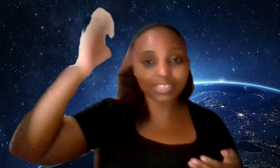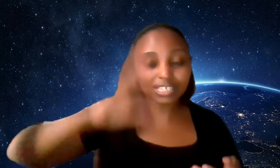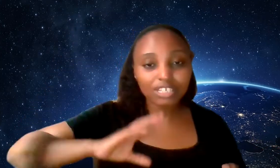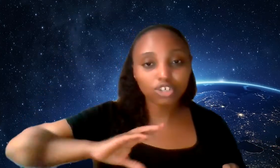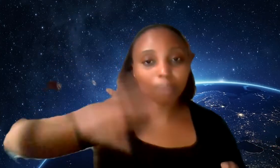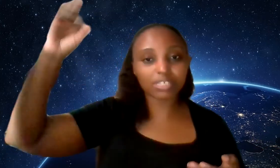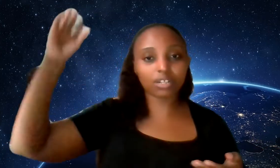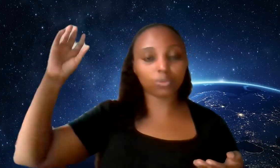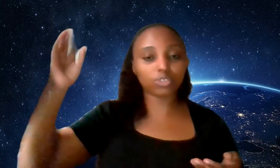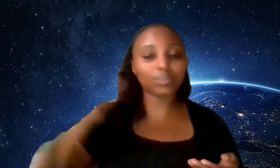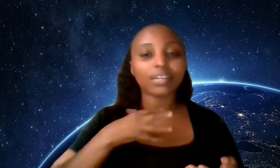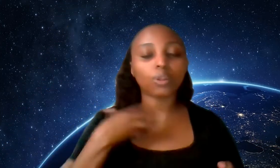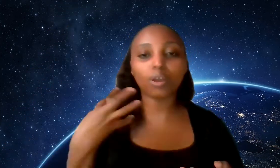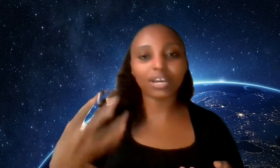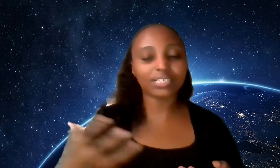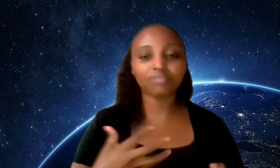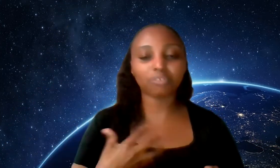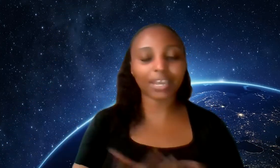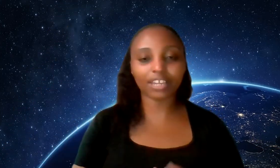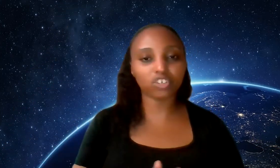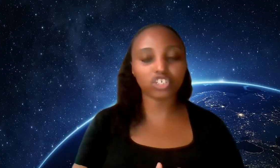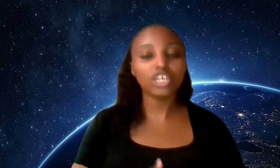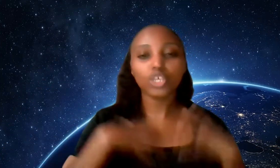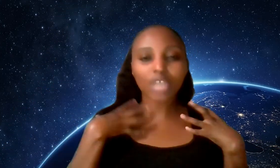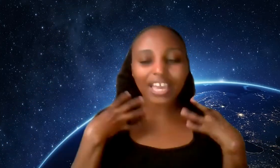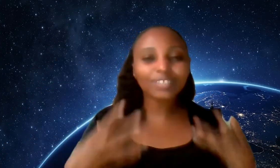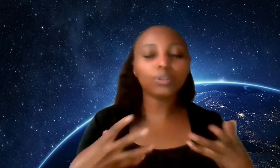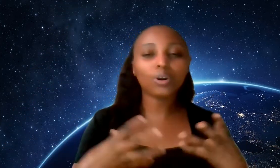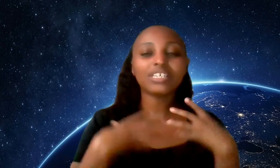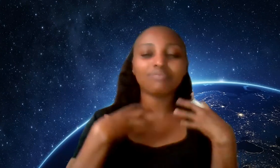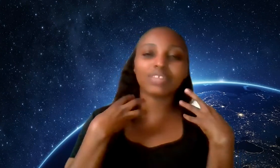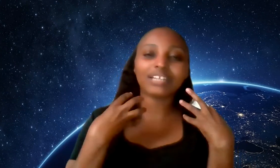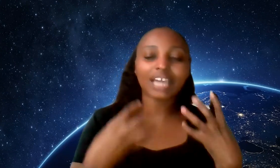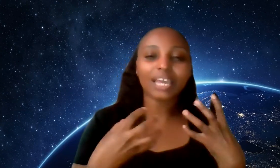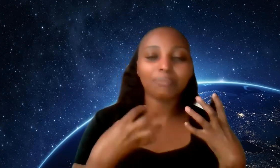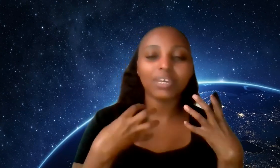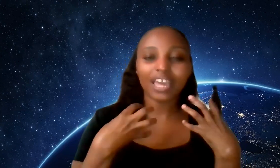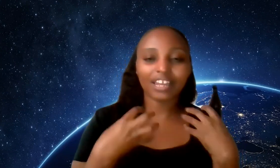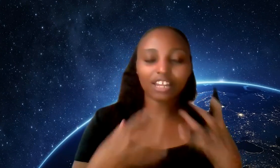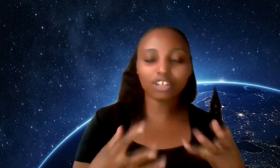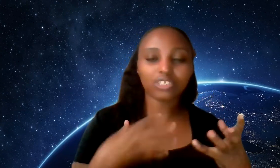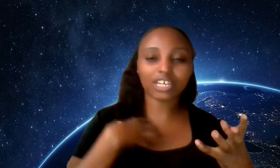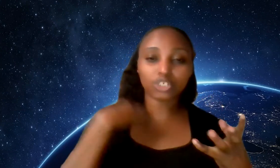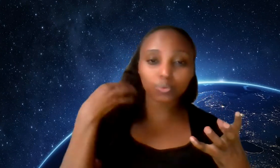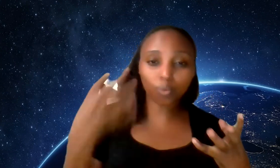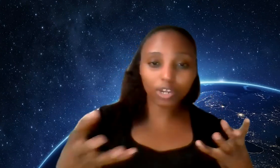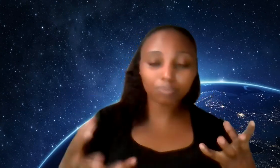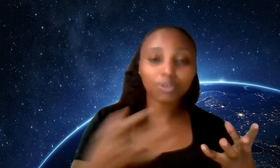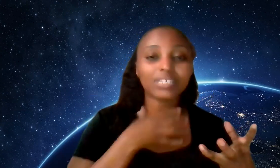this shop is closed you can no longer take from my energy I can no longer give you that time and energy that you want because